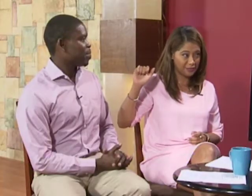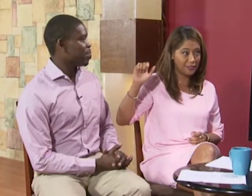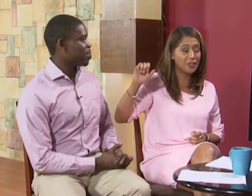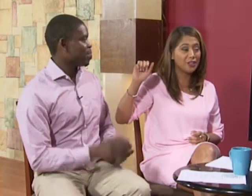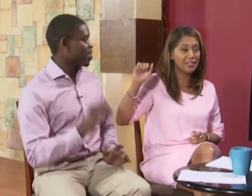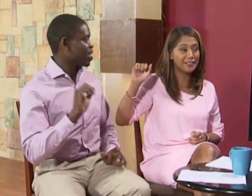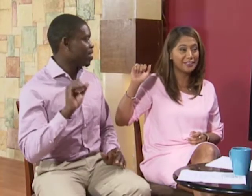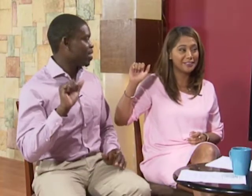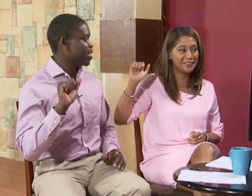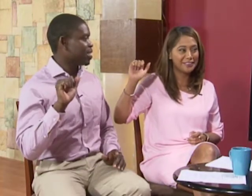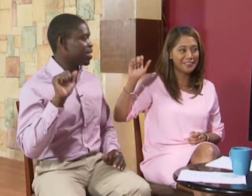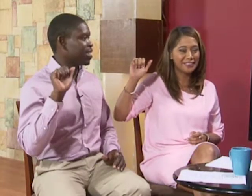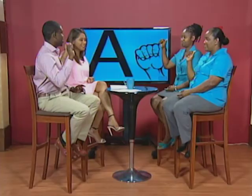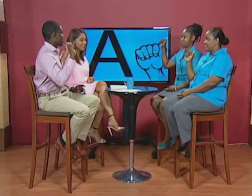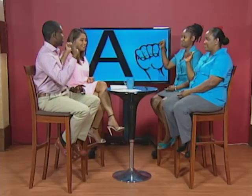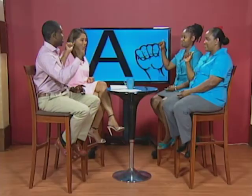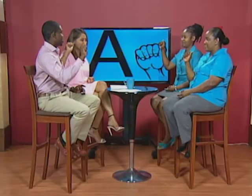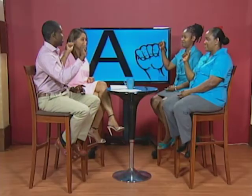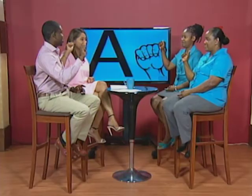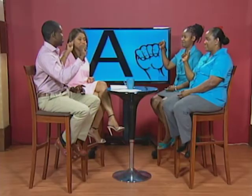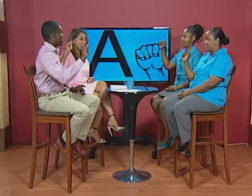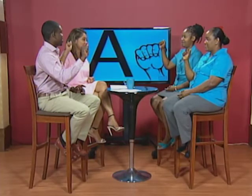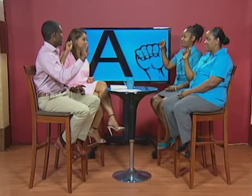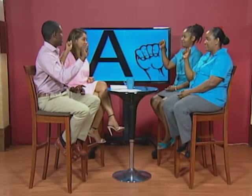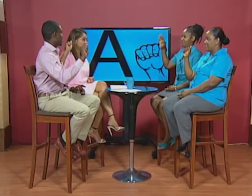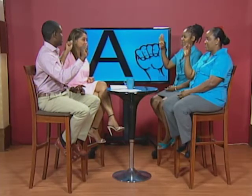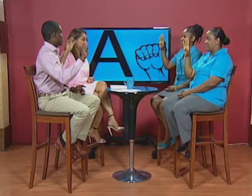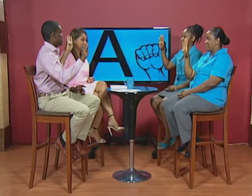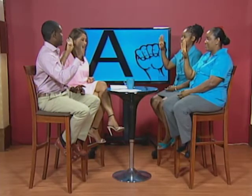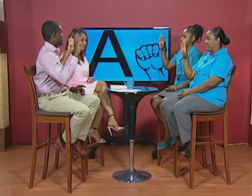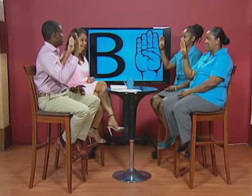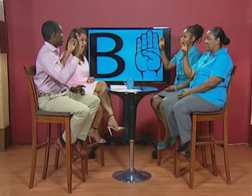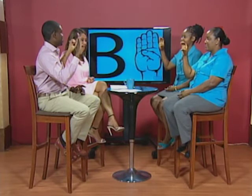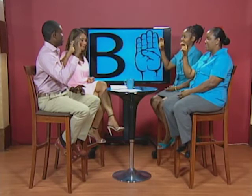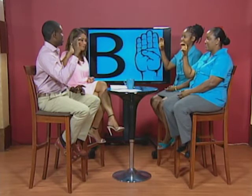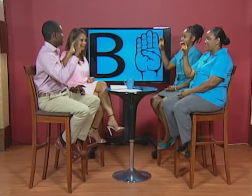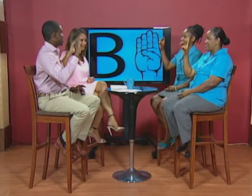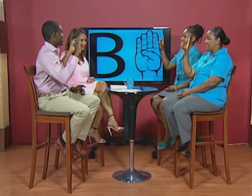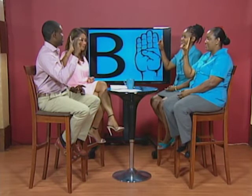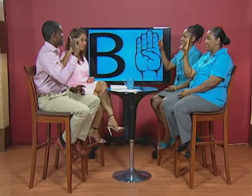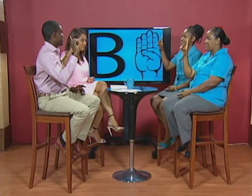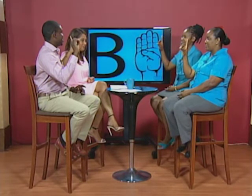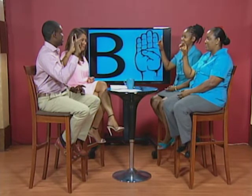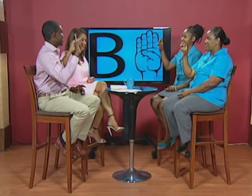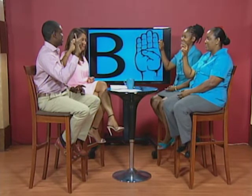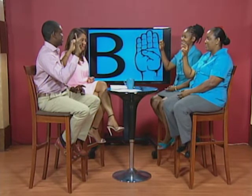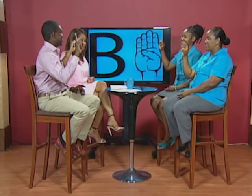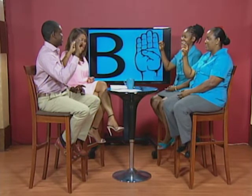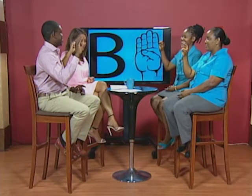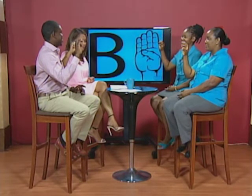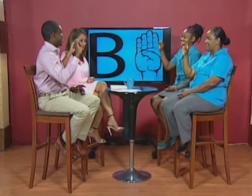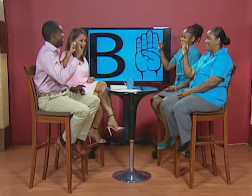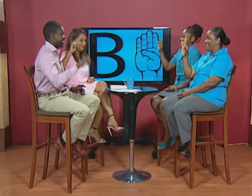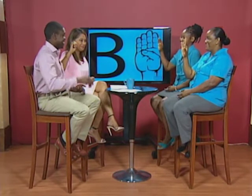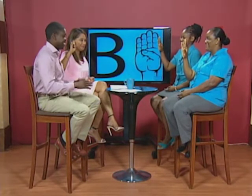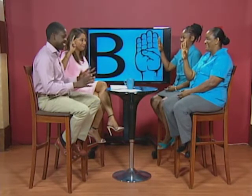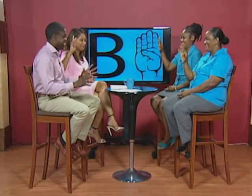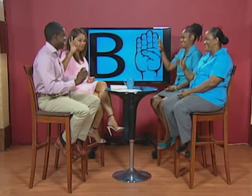right all right yeah see if john can catch up a b c d e f